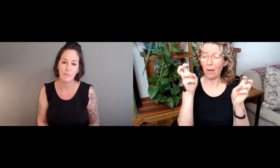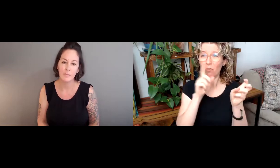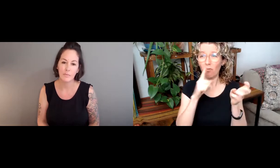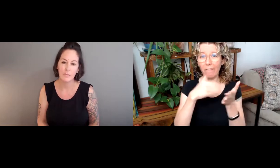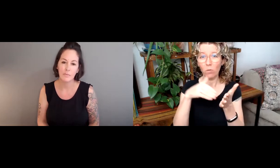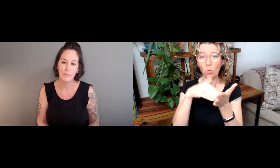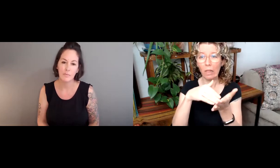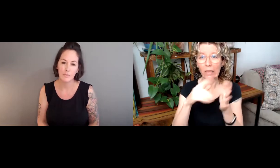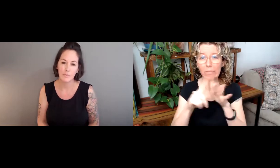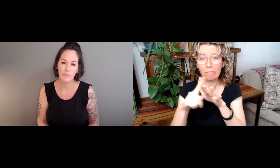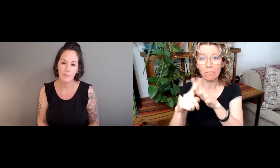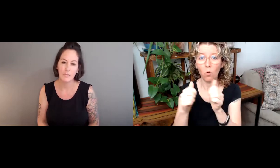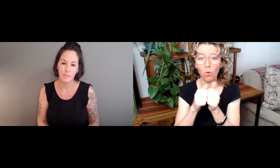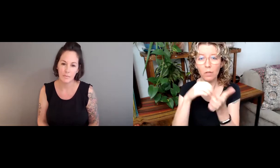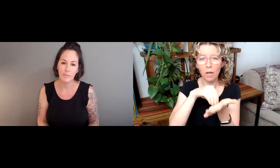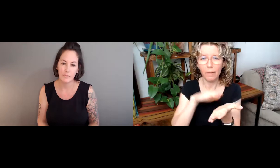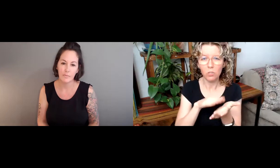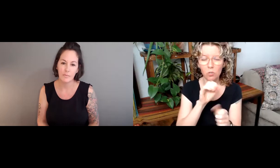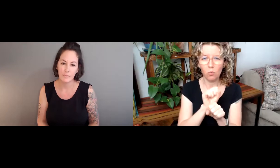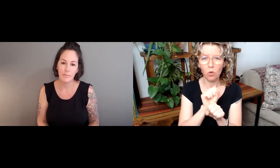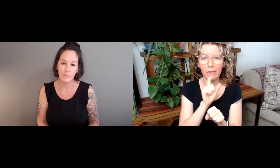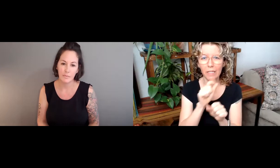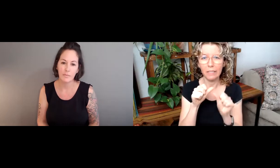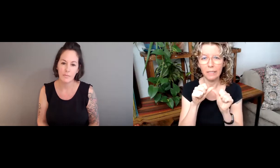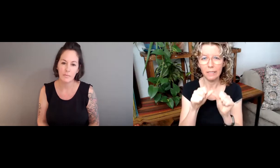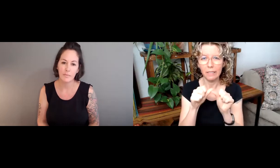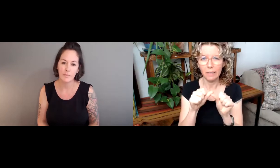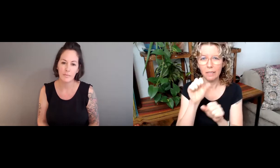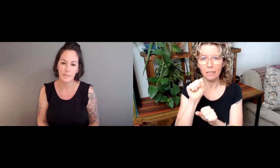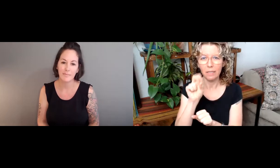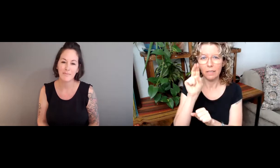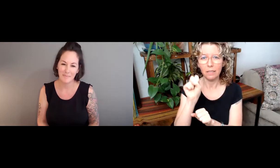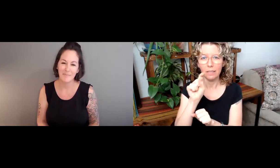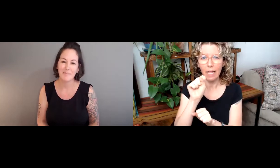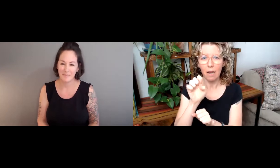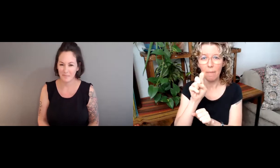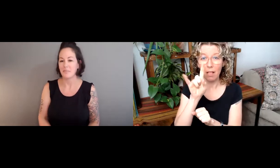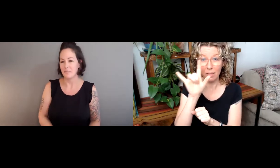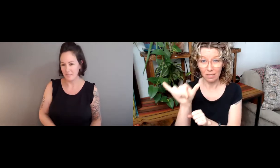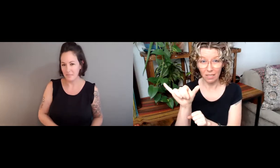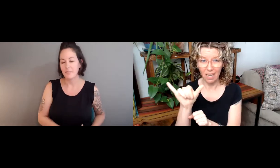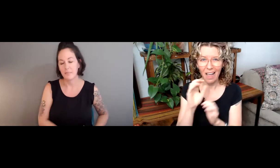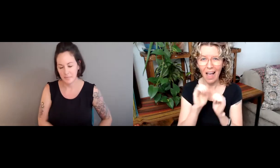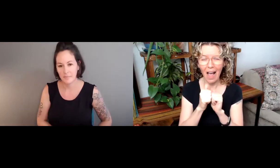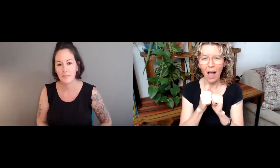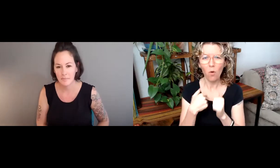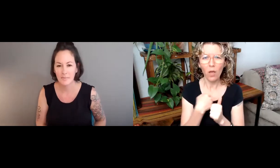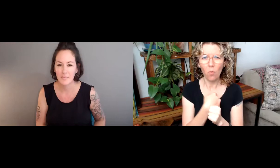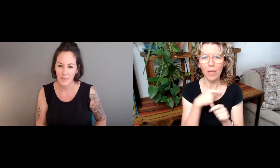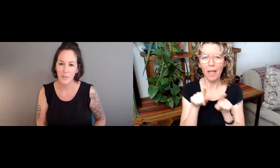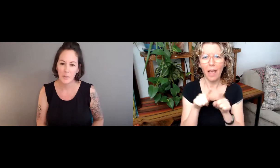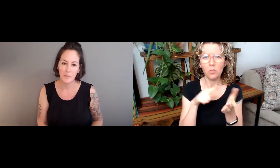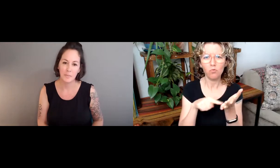with one topic that comes up with documentation work is